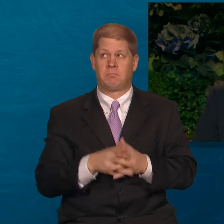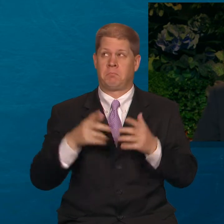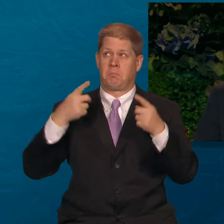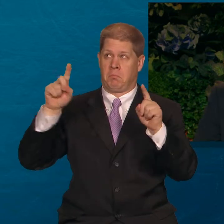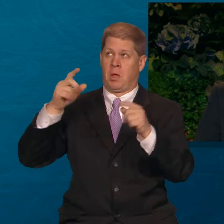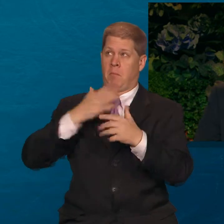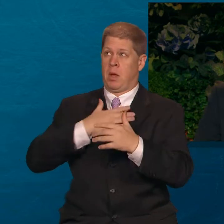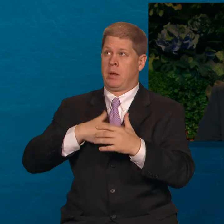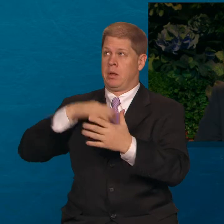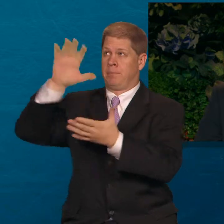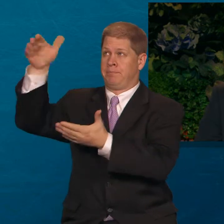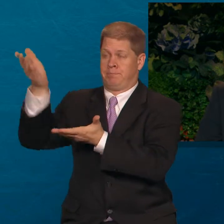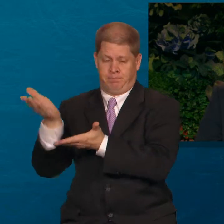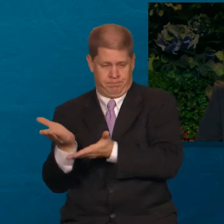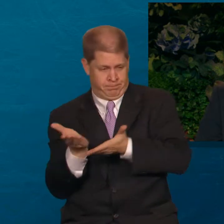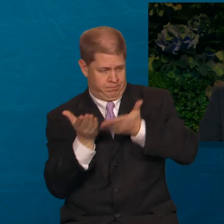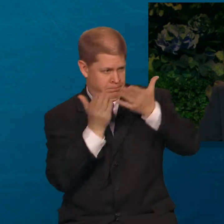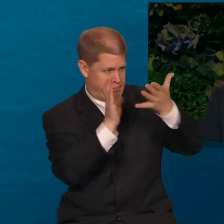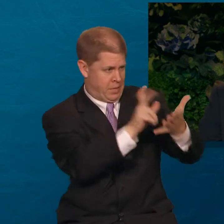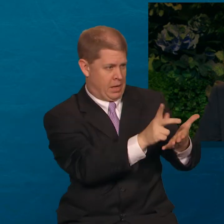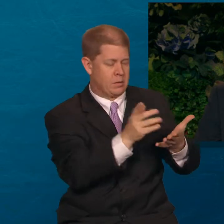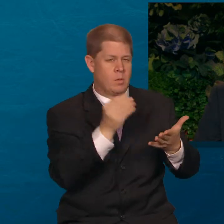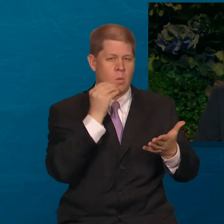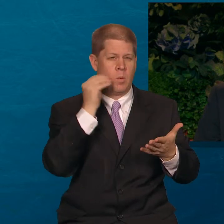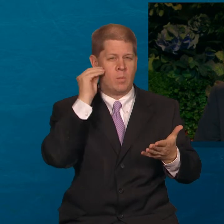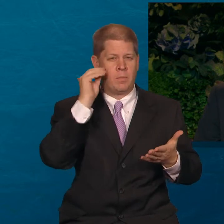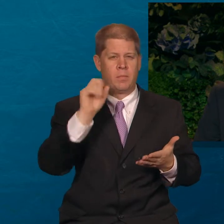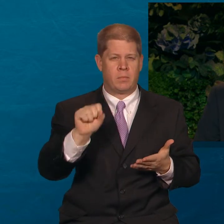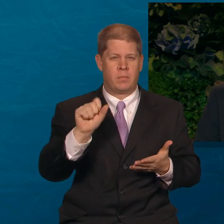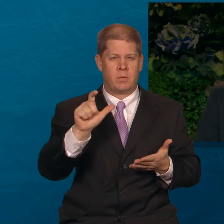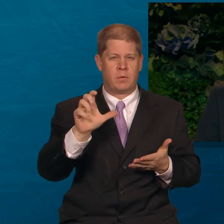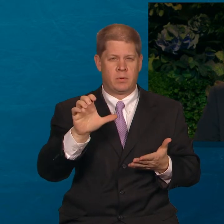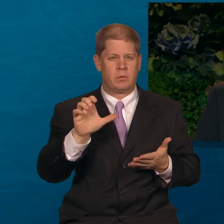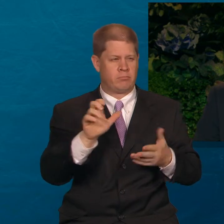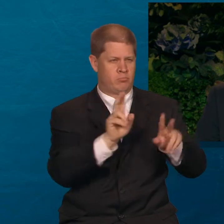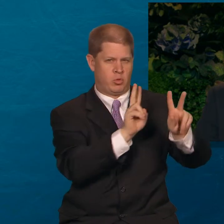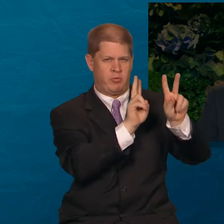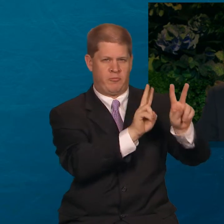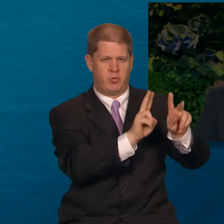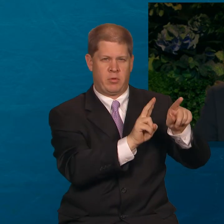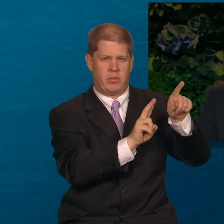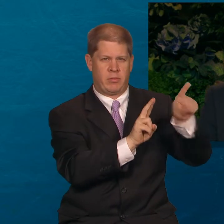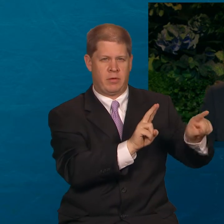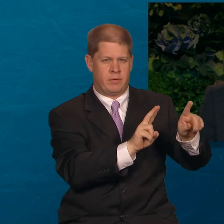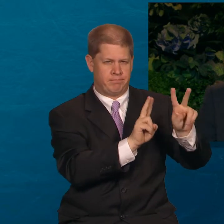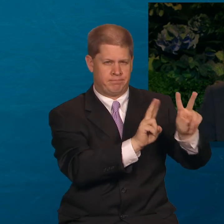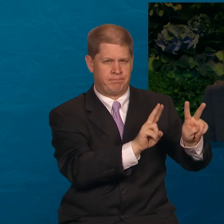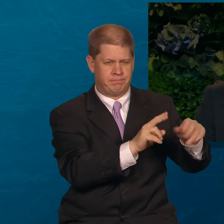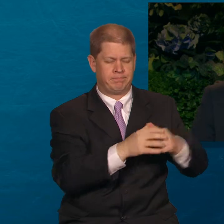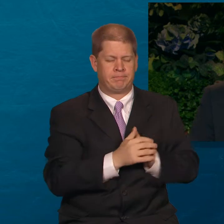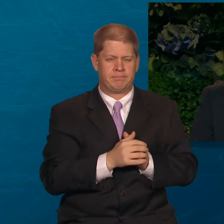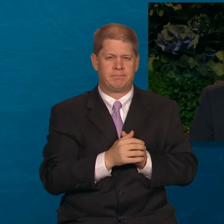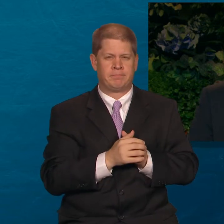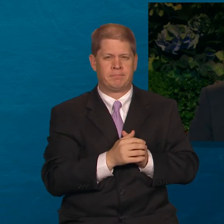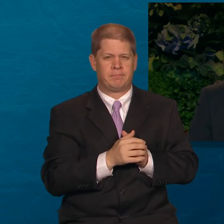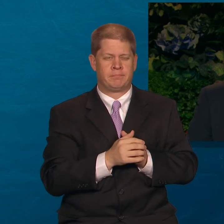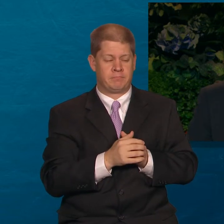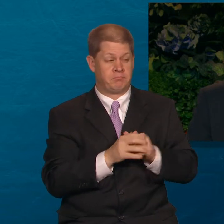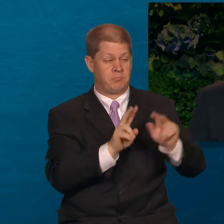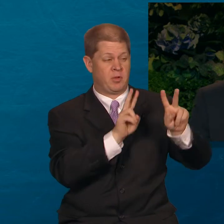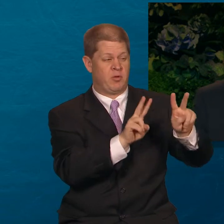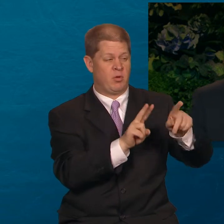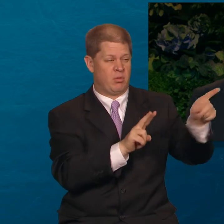his body back to Salt Lake City and have his funeral service at the old